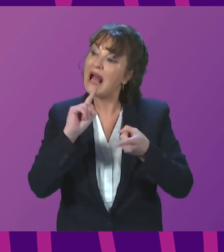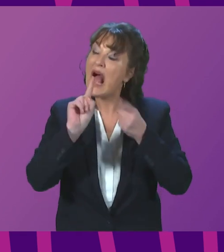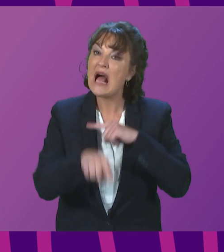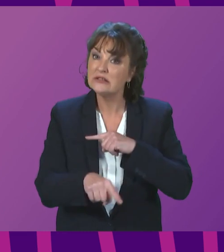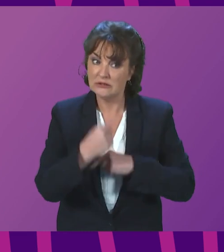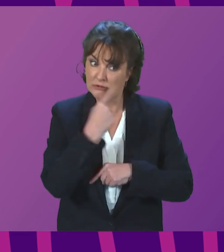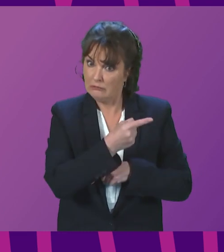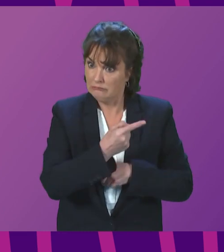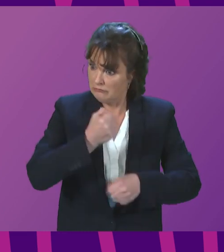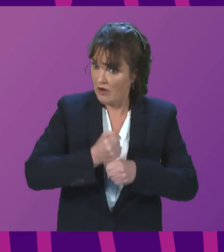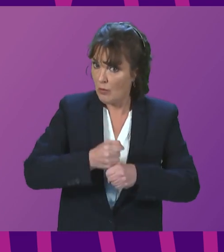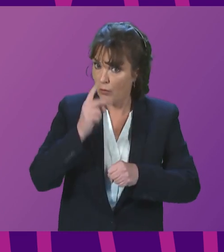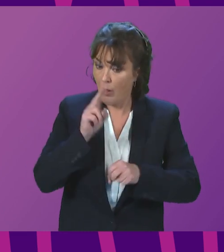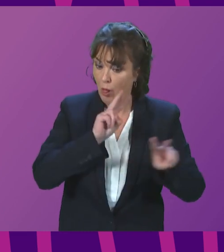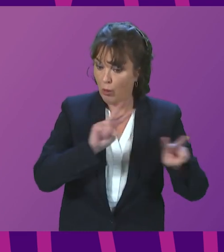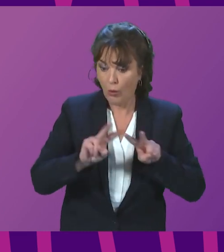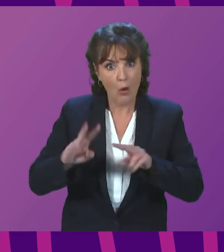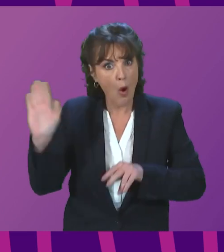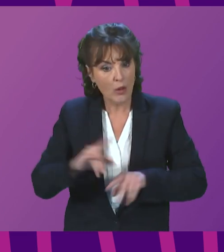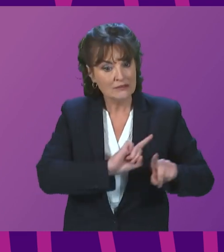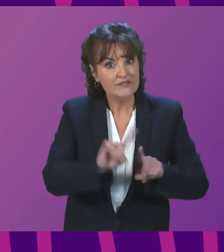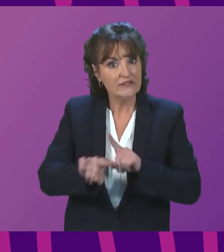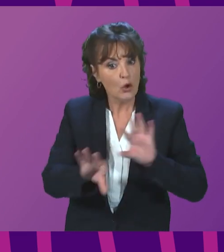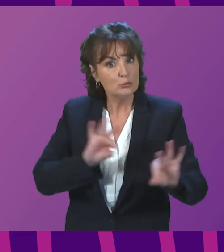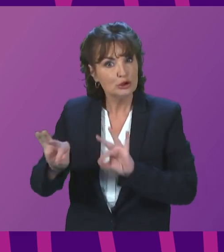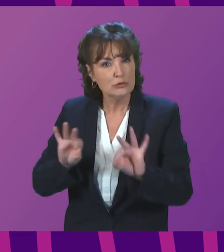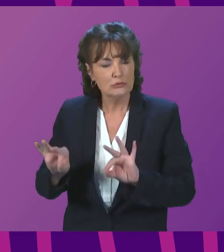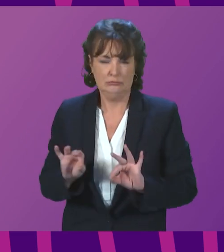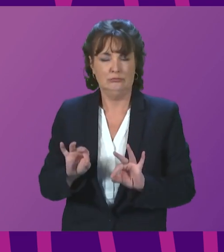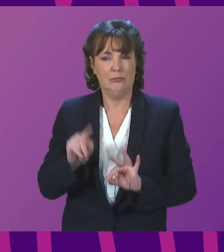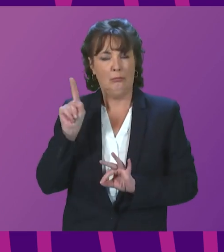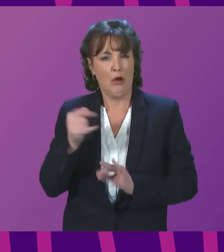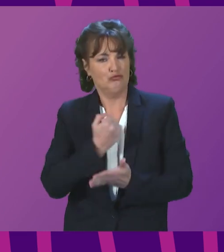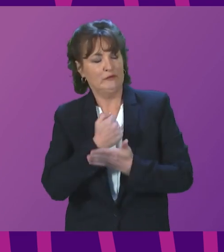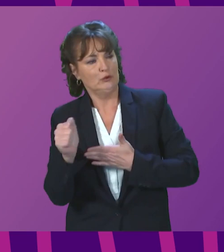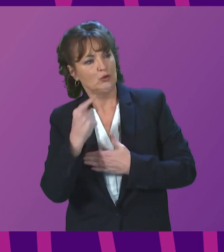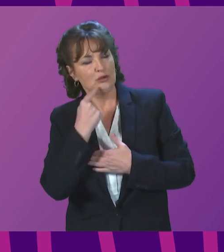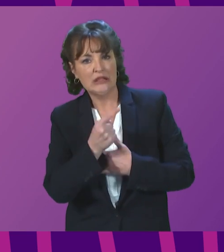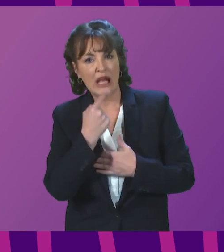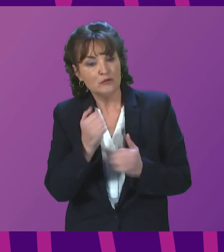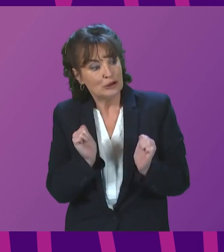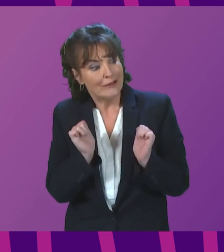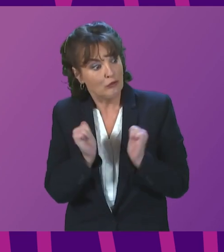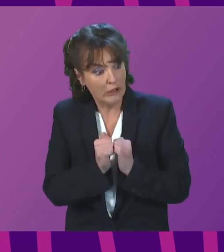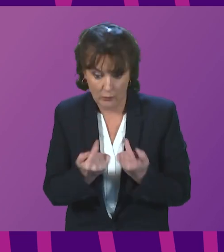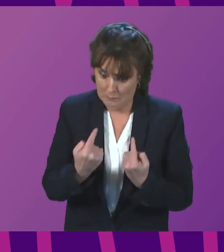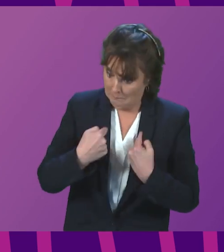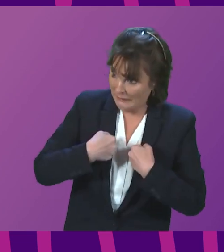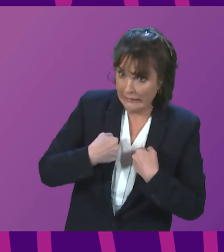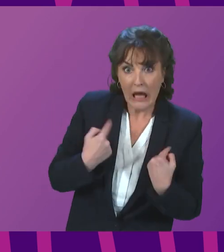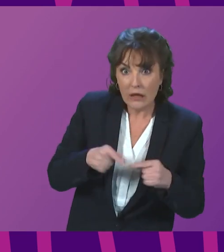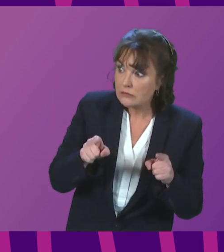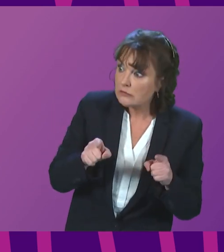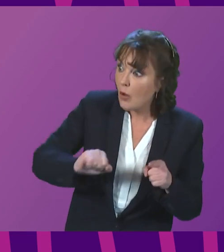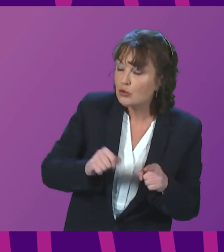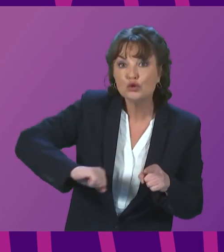and all of the options, but refused to say, if she agrees with myself and the Scottish Conservatives, that we have to maximise oil and gas production in